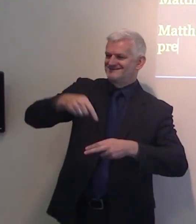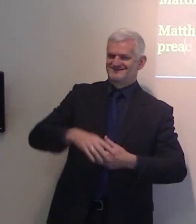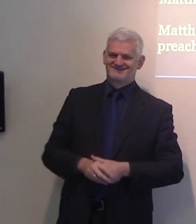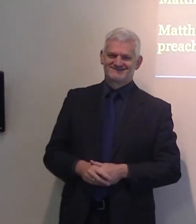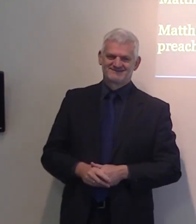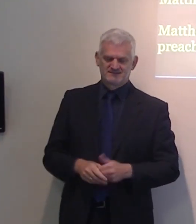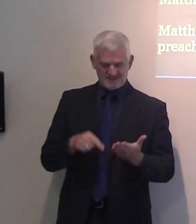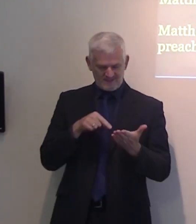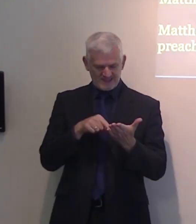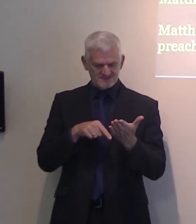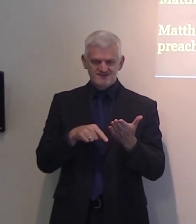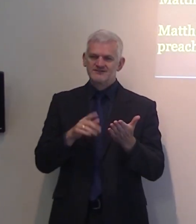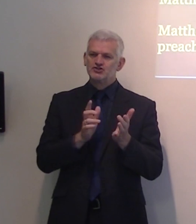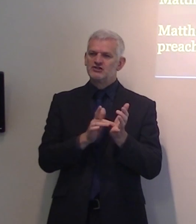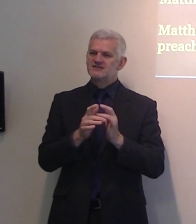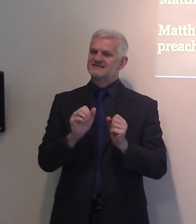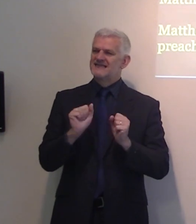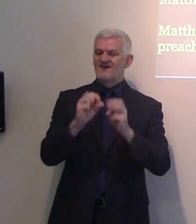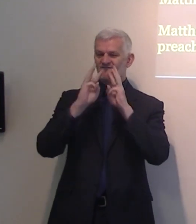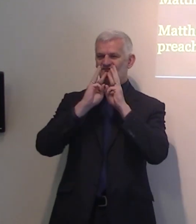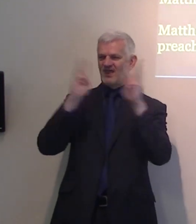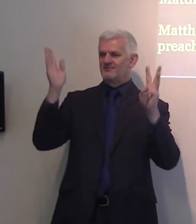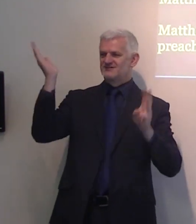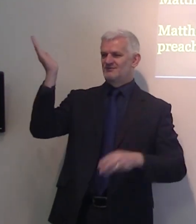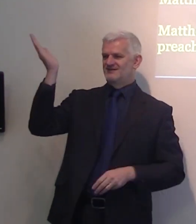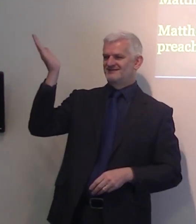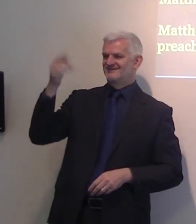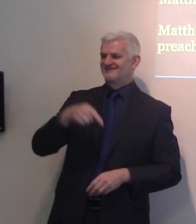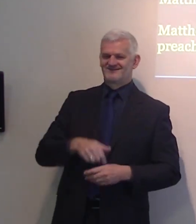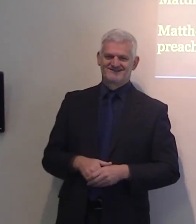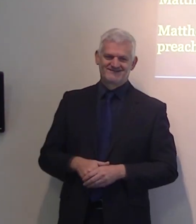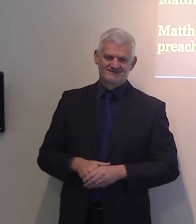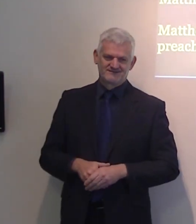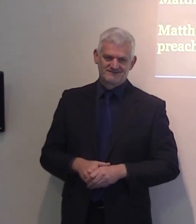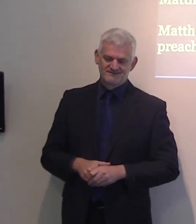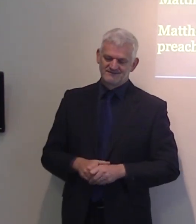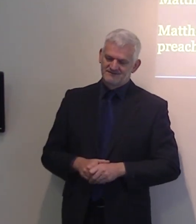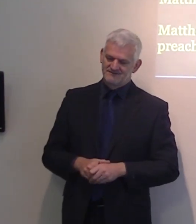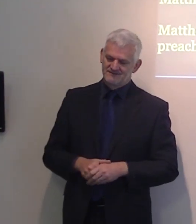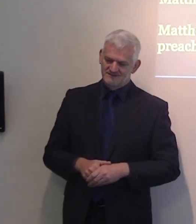sermon preached by the Lord Jesus Christ, known even by non-believers.